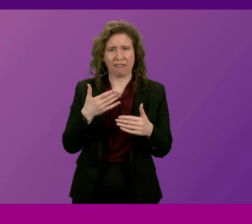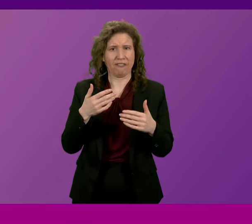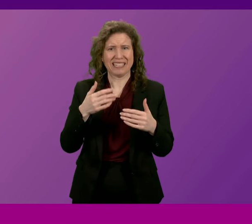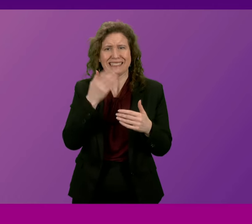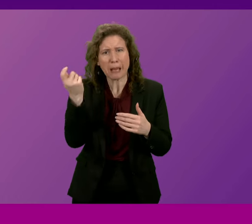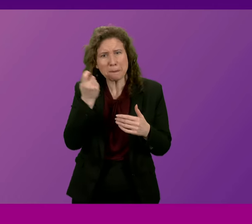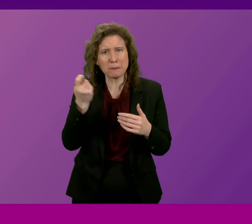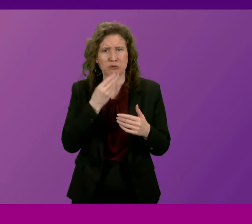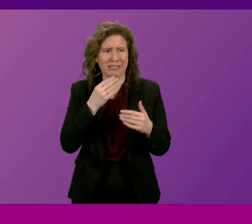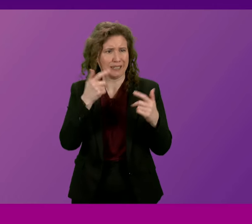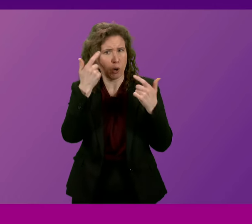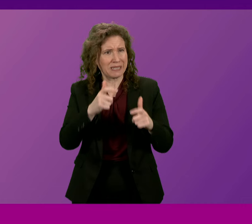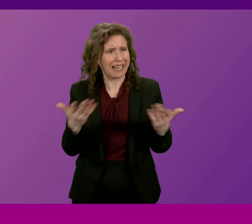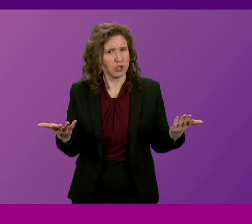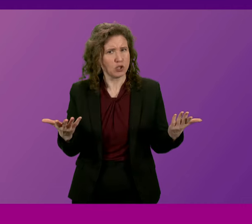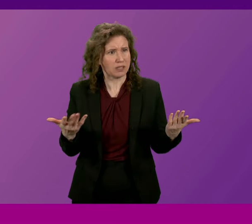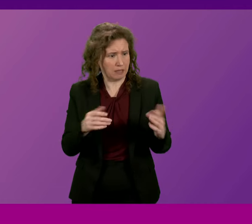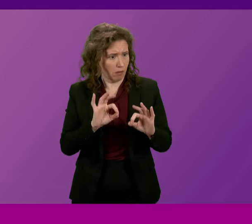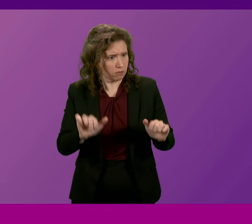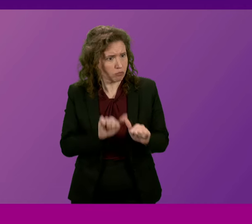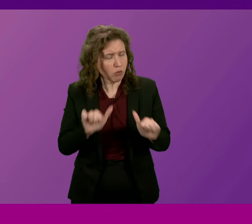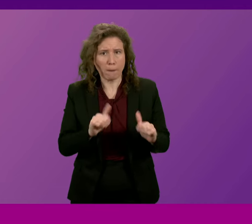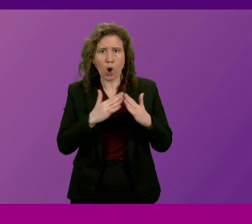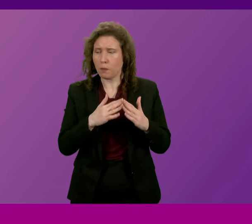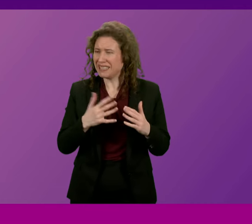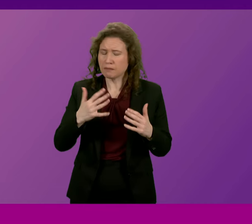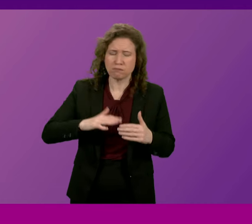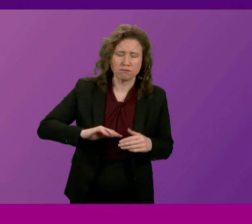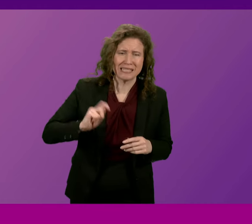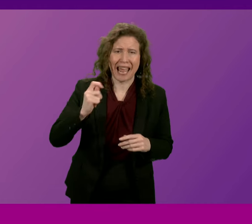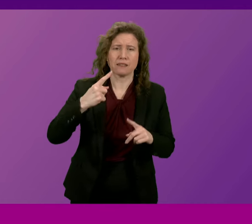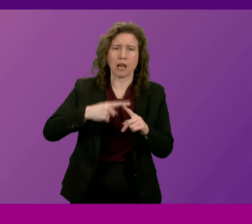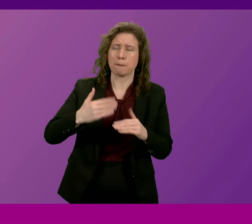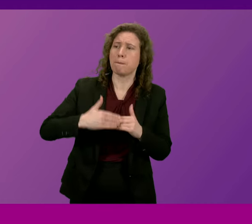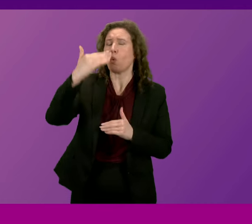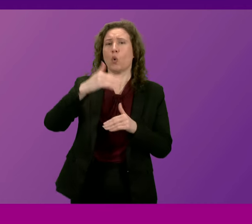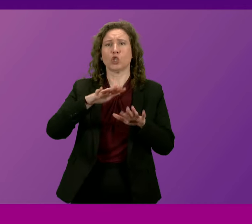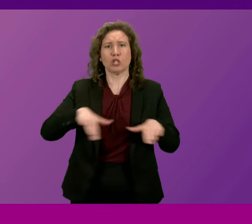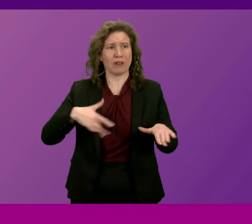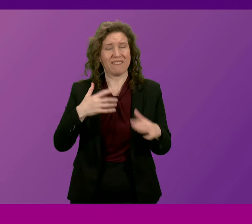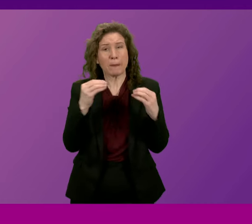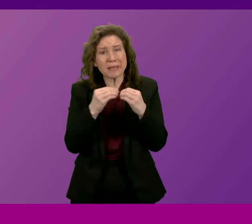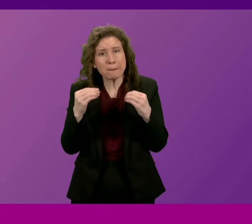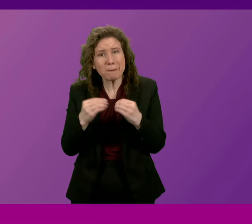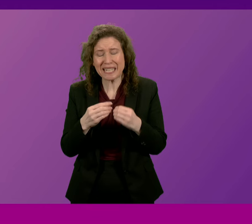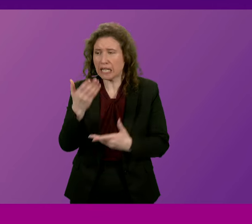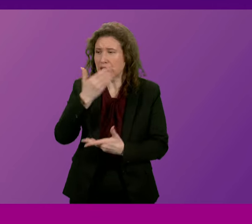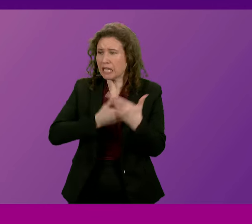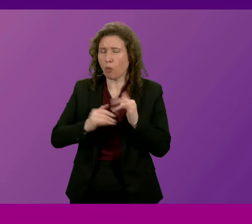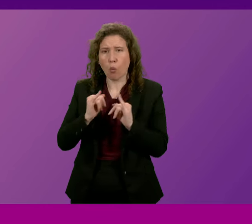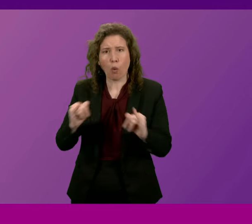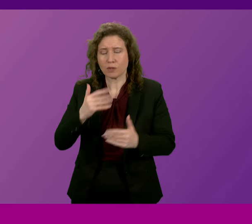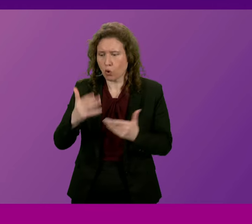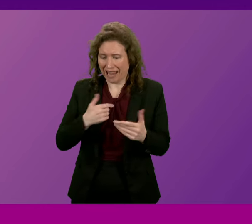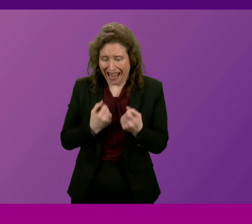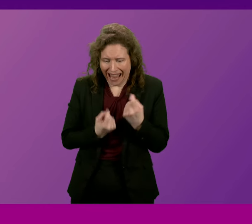There is a tenfold increase in kids living in bed and breakfast, and some are telling heartbreaking stories about how they are having to